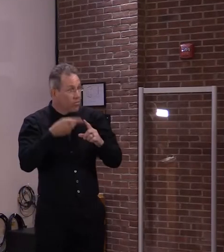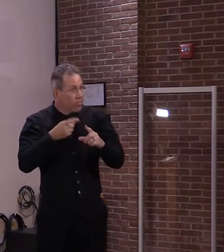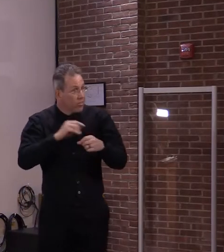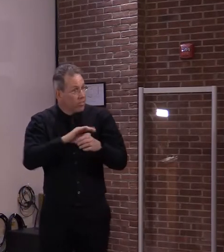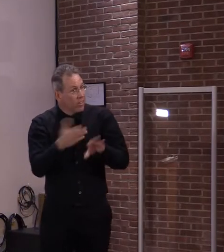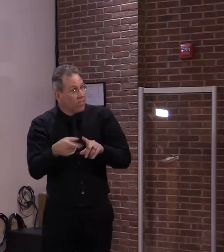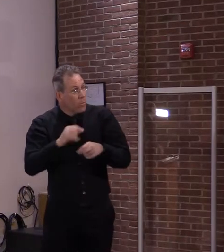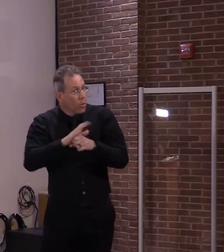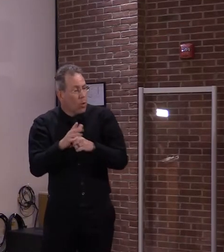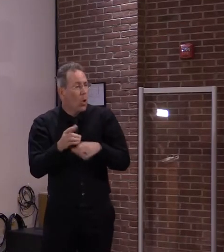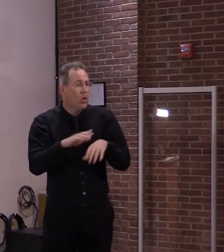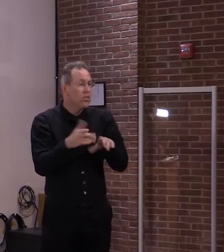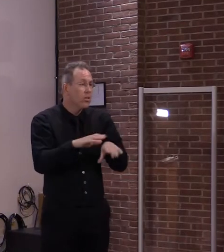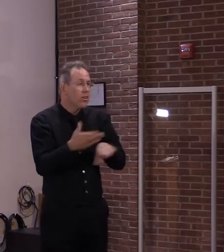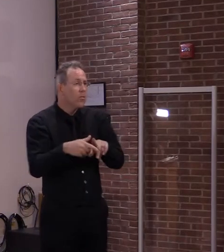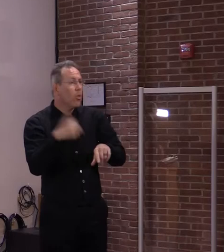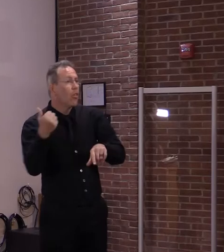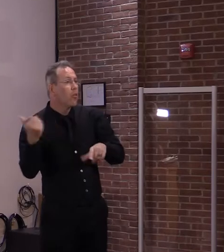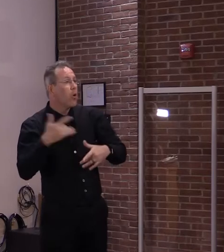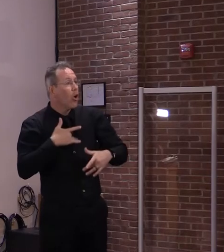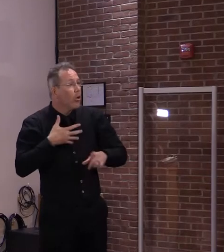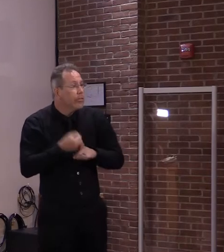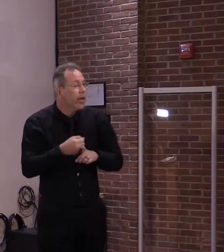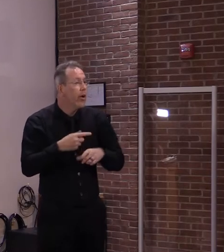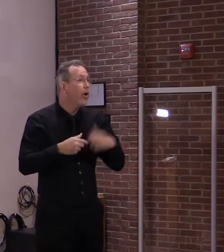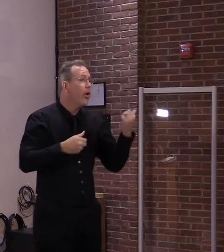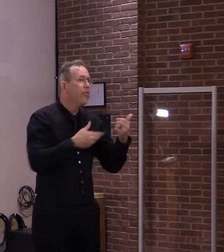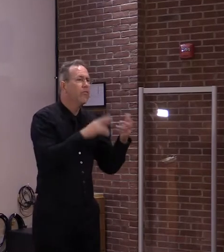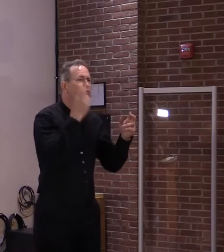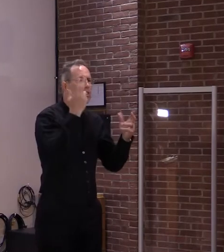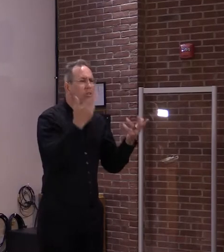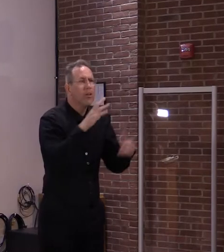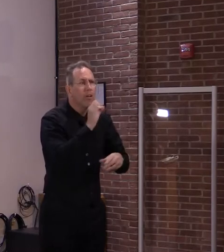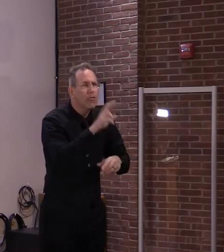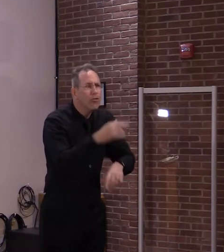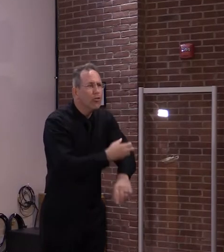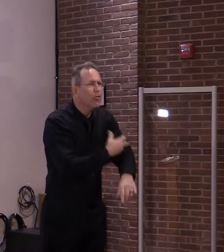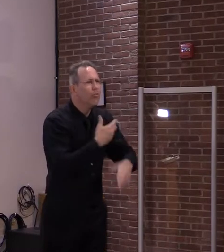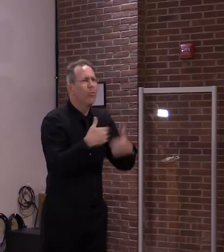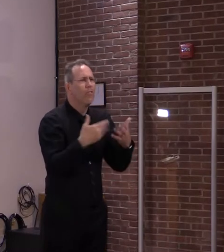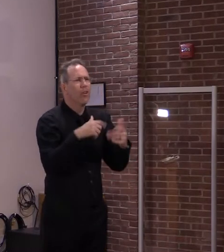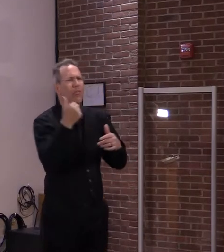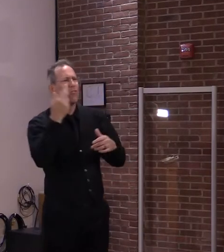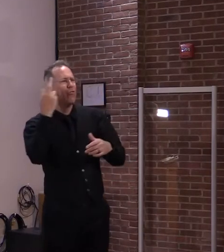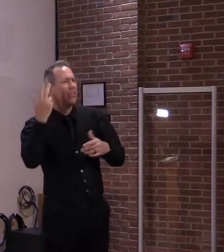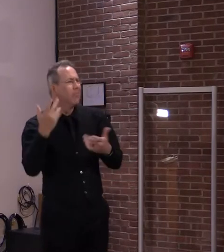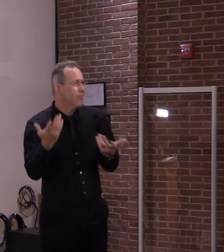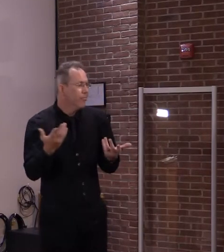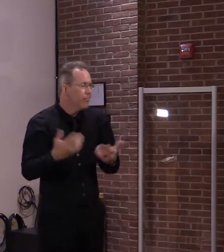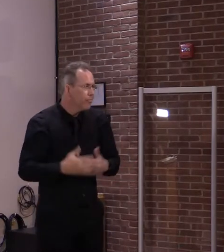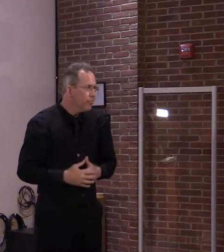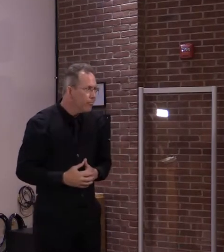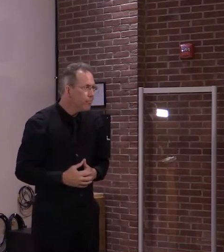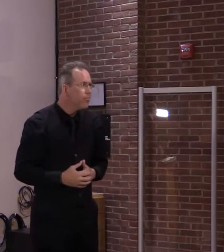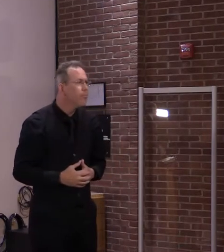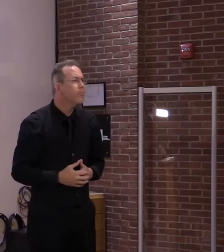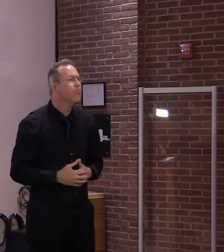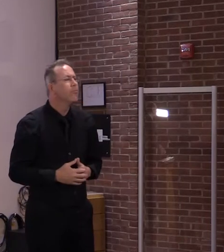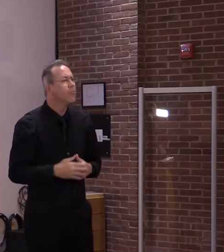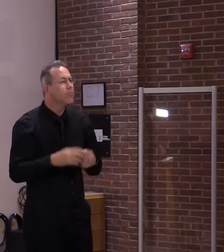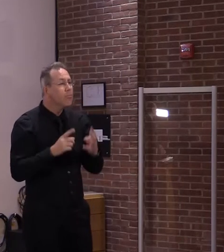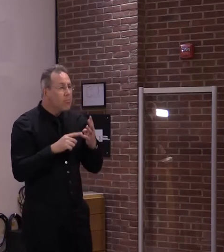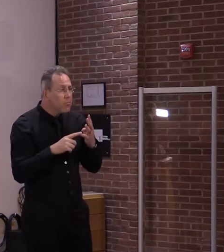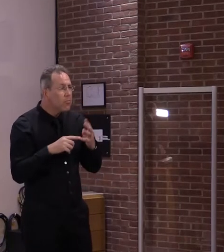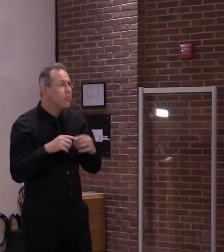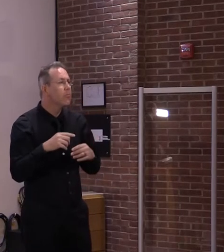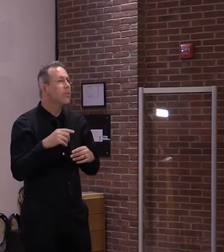fall in line with this. There are some who got side effects after their first shot and would be reluctant to